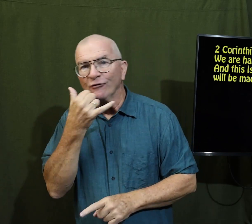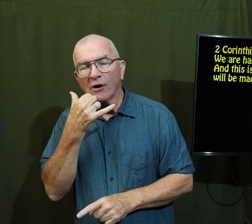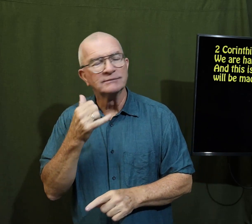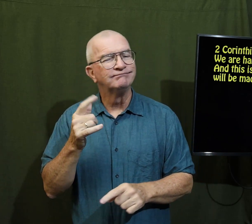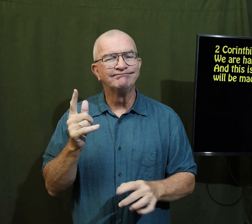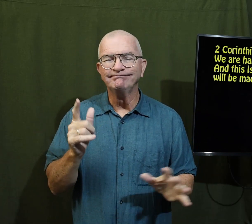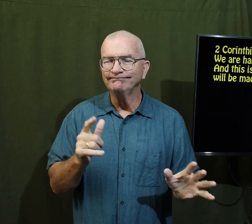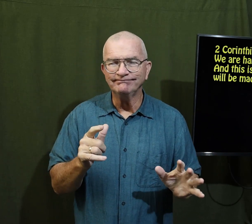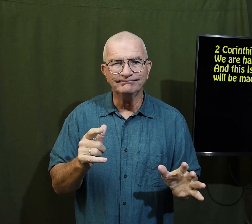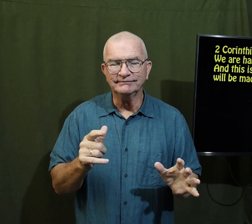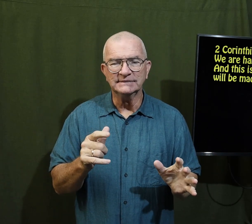half wrong